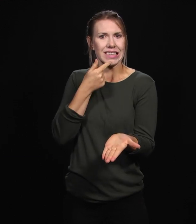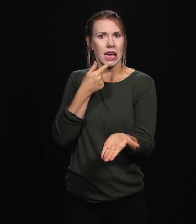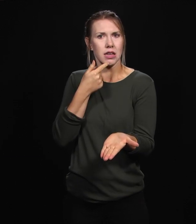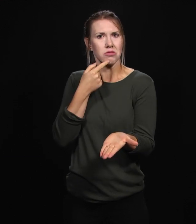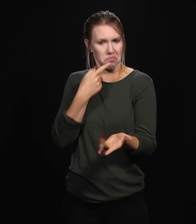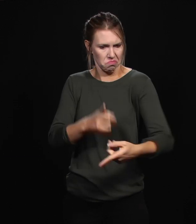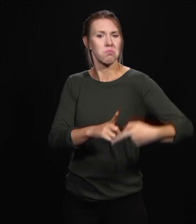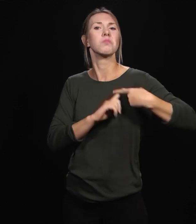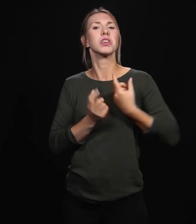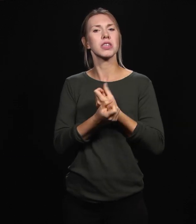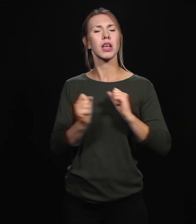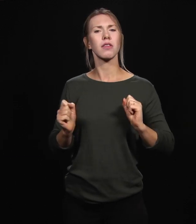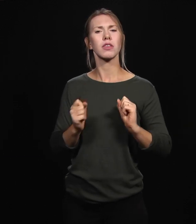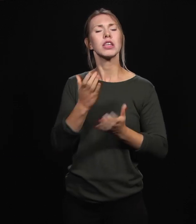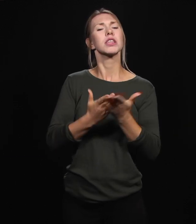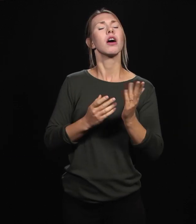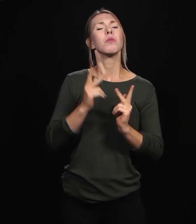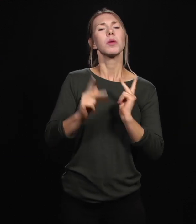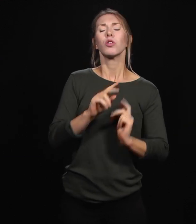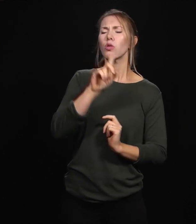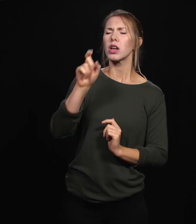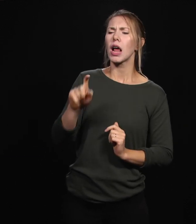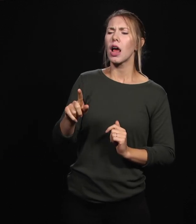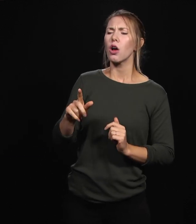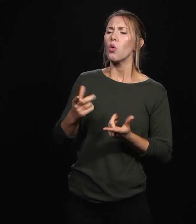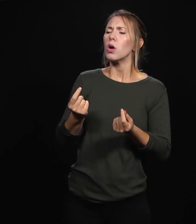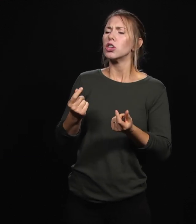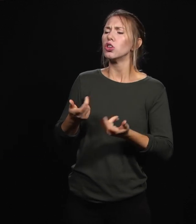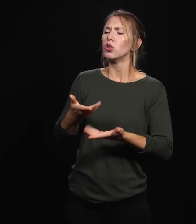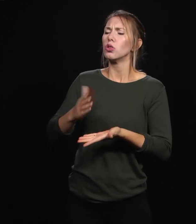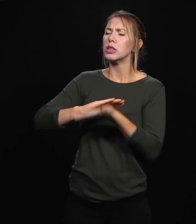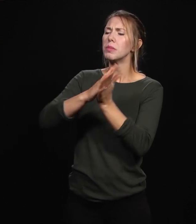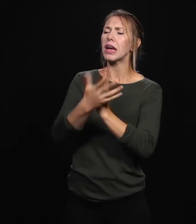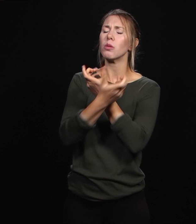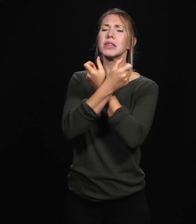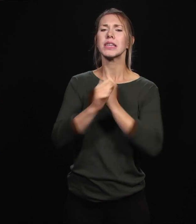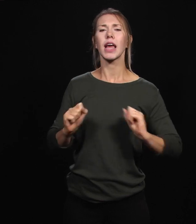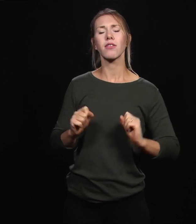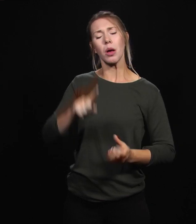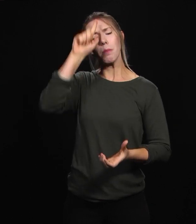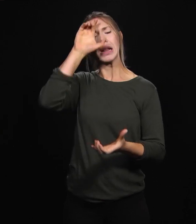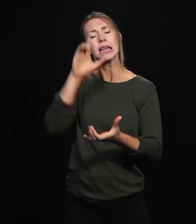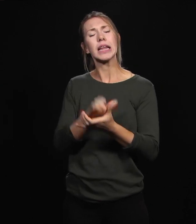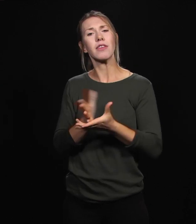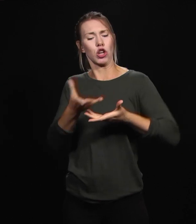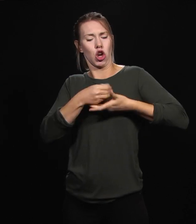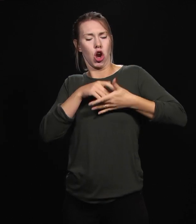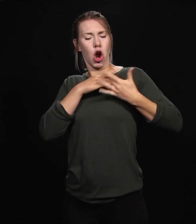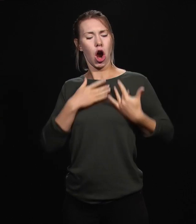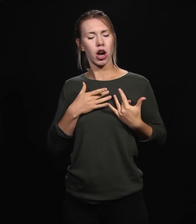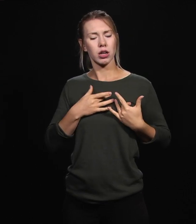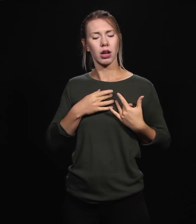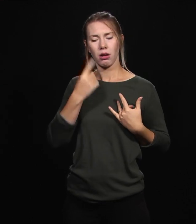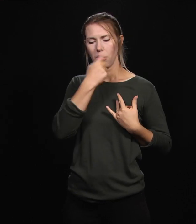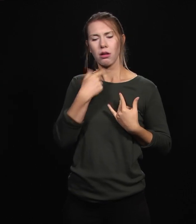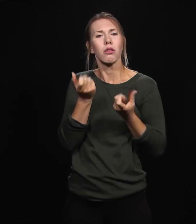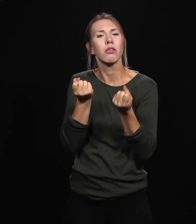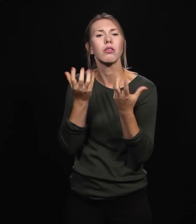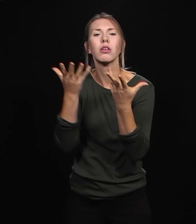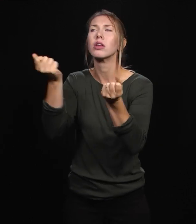questions posed, what must one do to be saved? Believe in your heart and confess with your mouth that Jesus Christ is Lord, and you will be